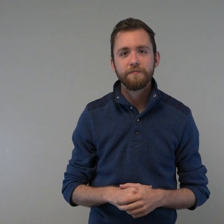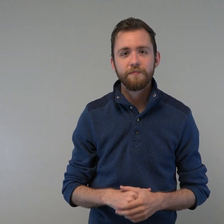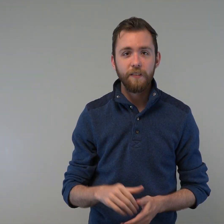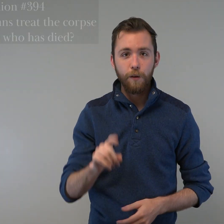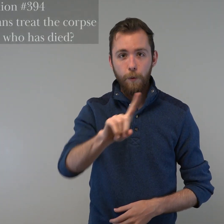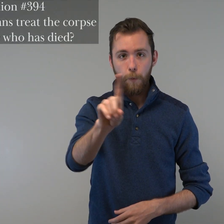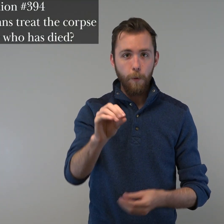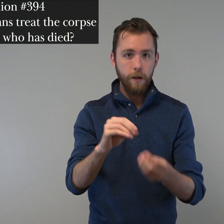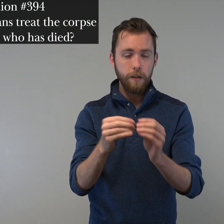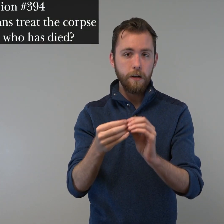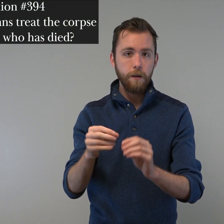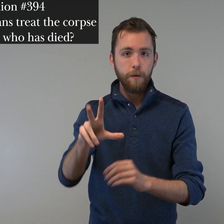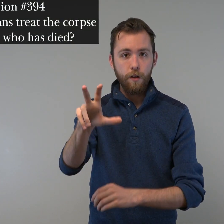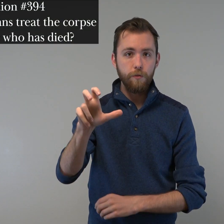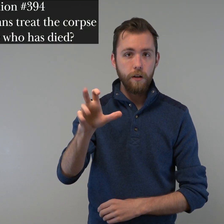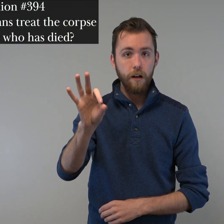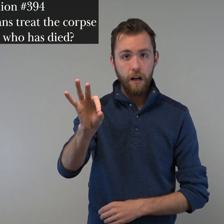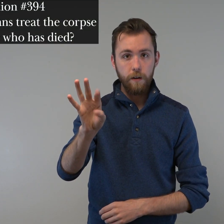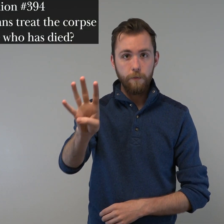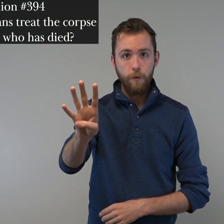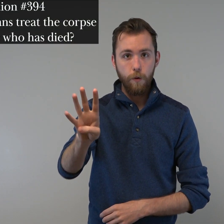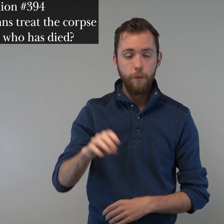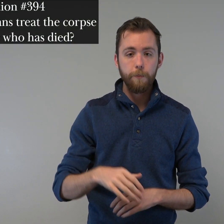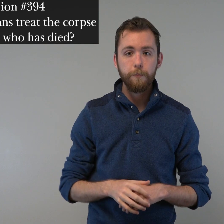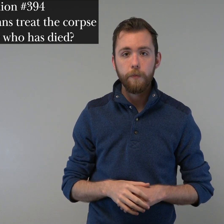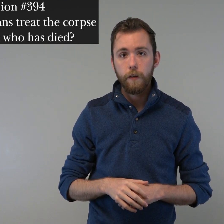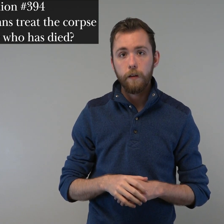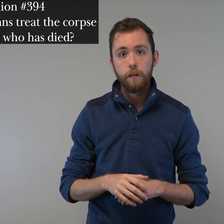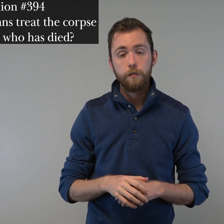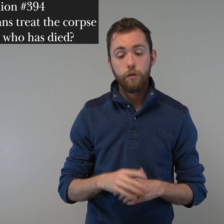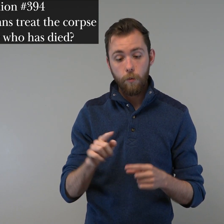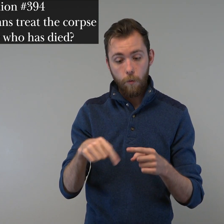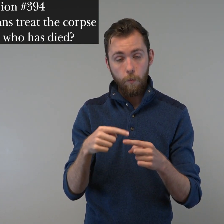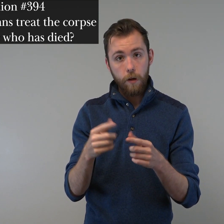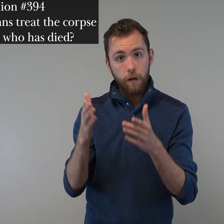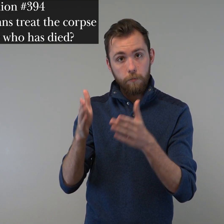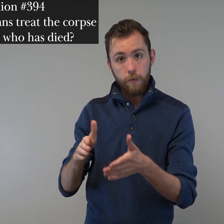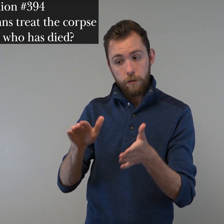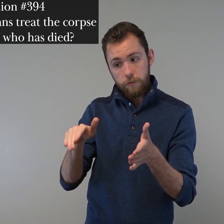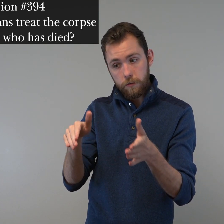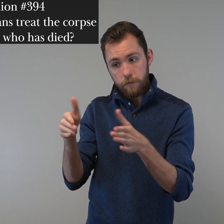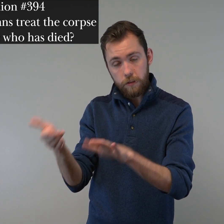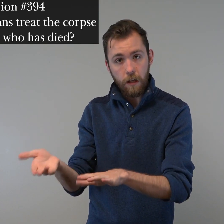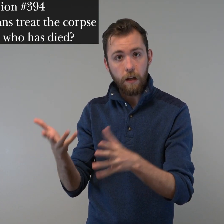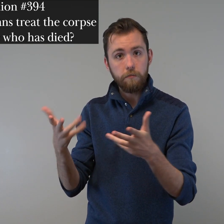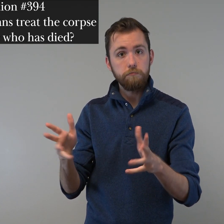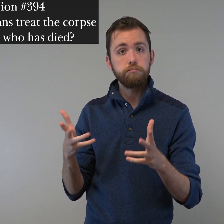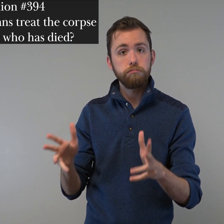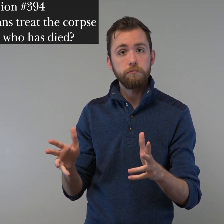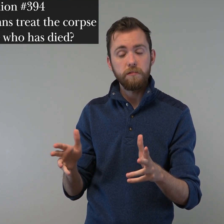Question 394 How do Christians treat the corpse of someone who has died?